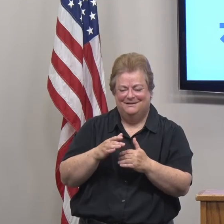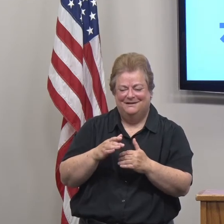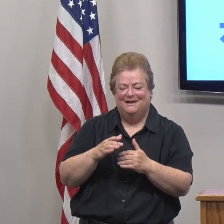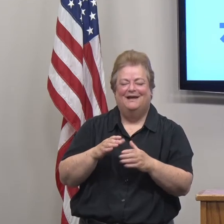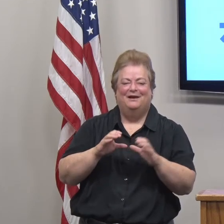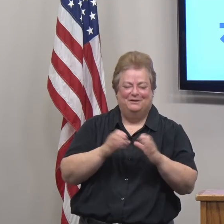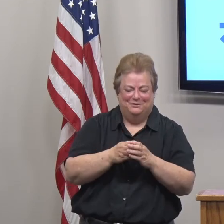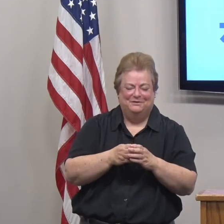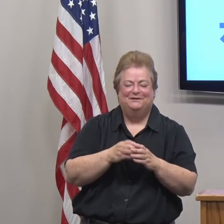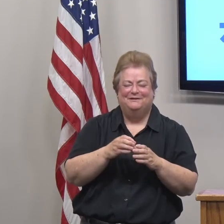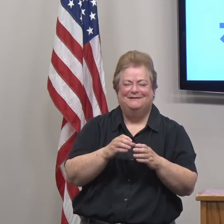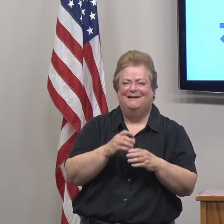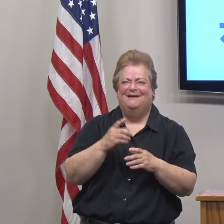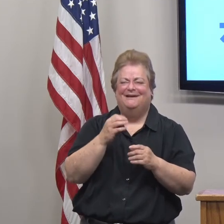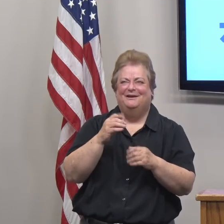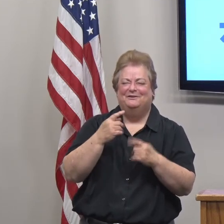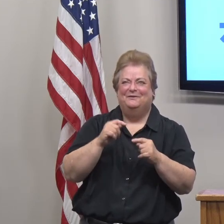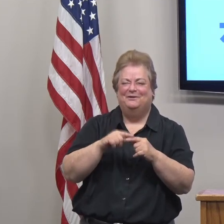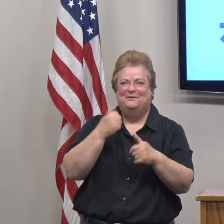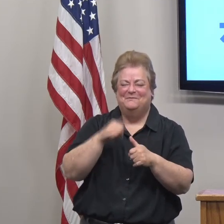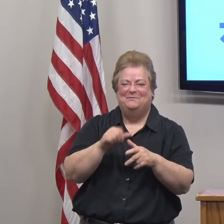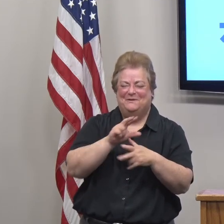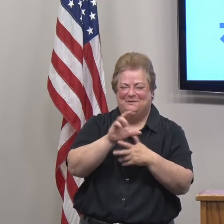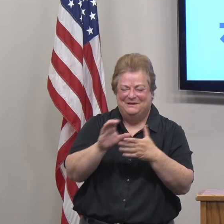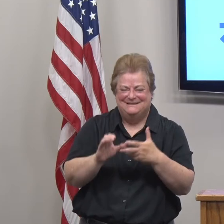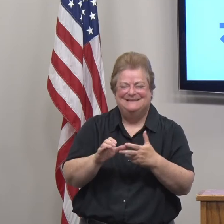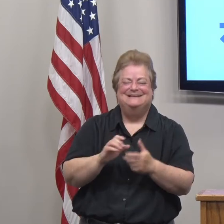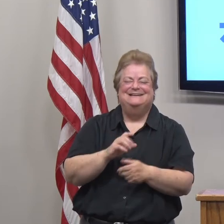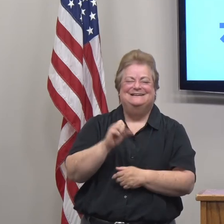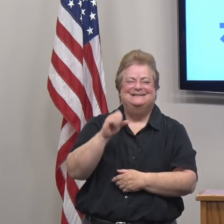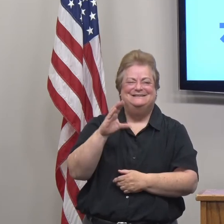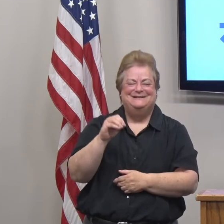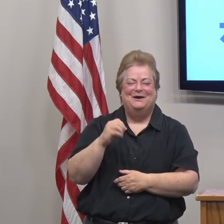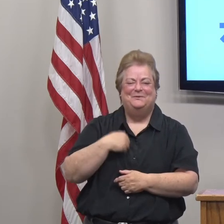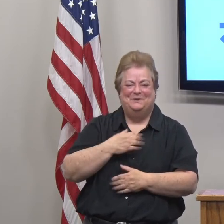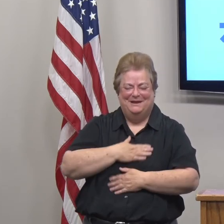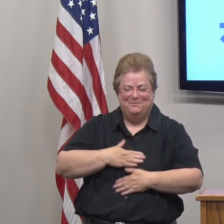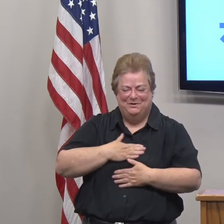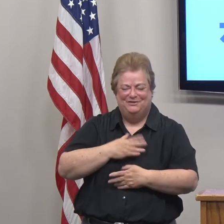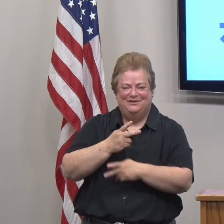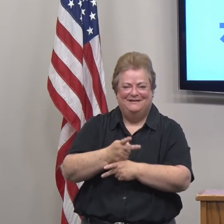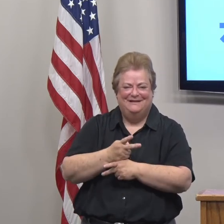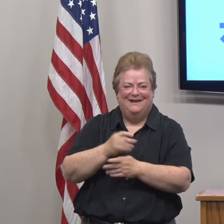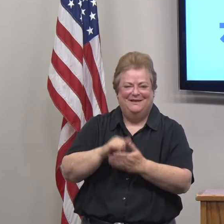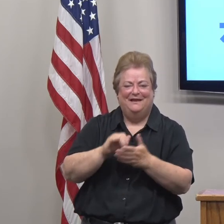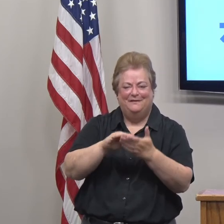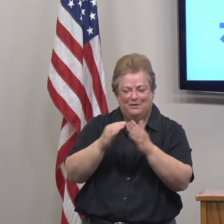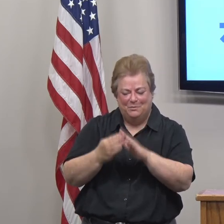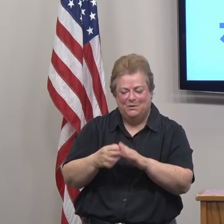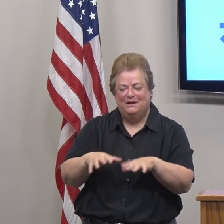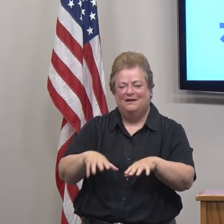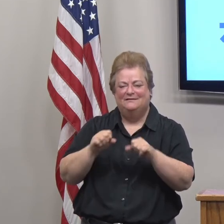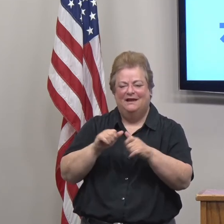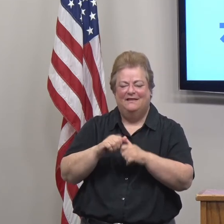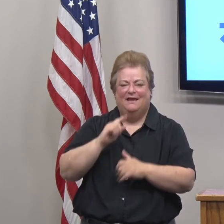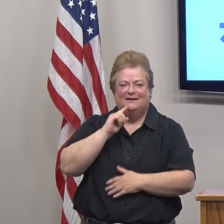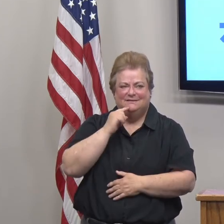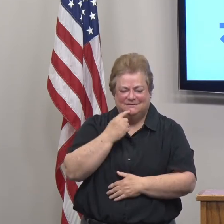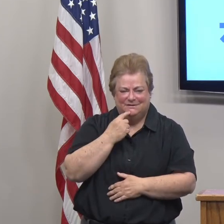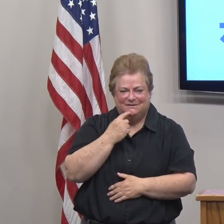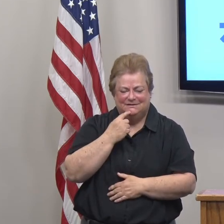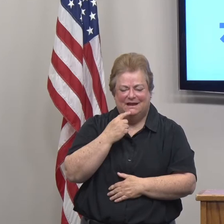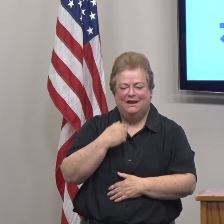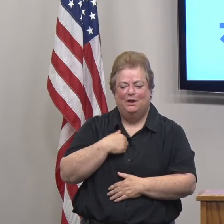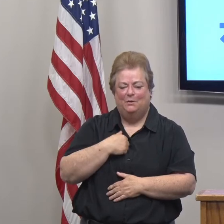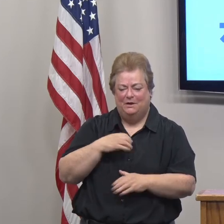crowded places there we go they rhyme we really appreciate the care with which our community is taking this seriously we've been doing a great